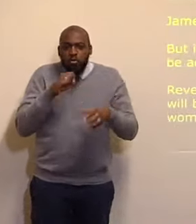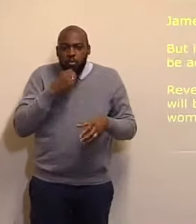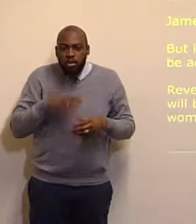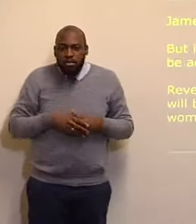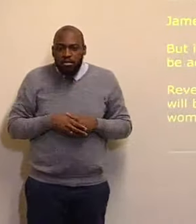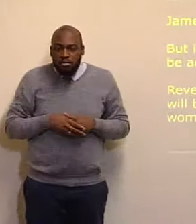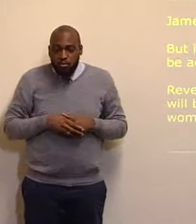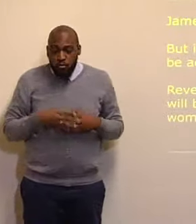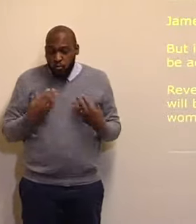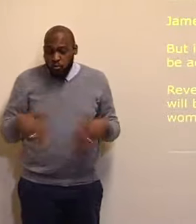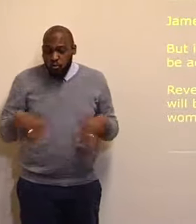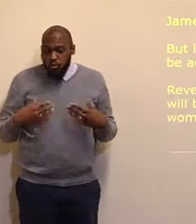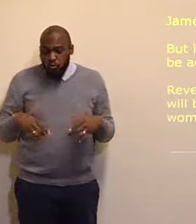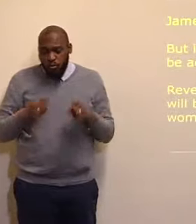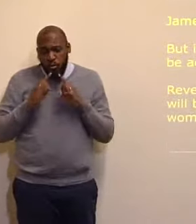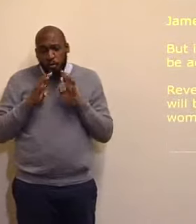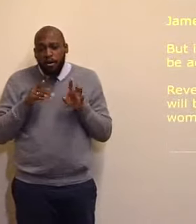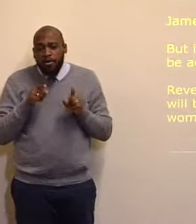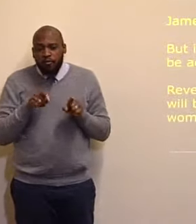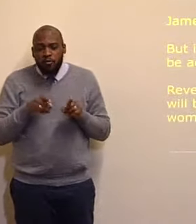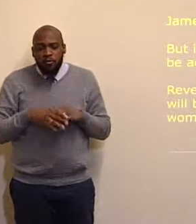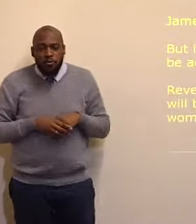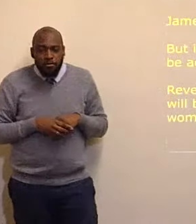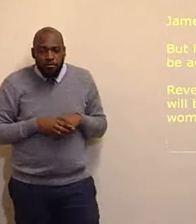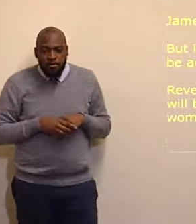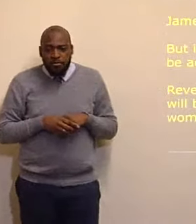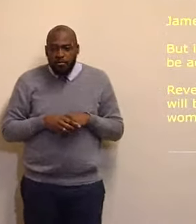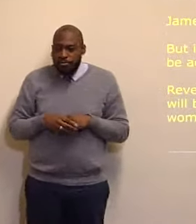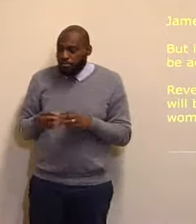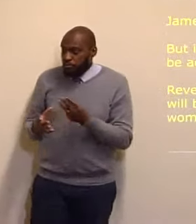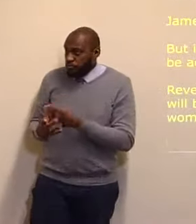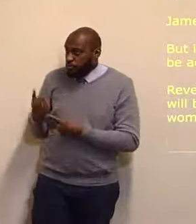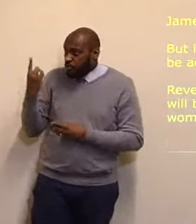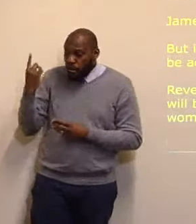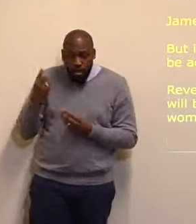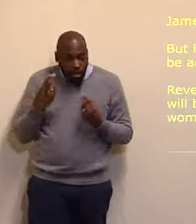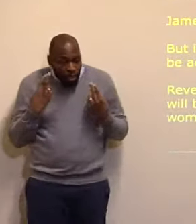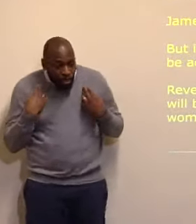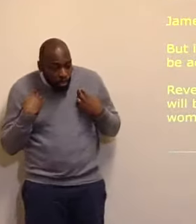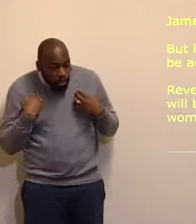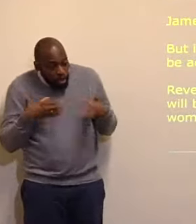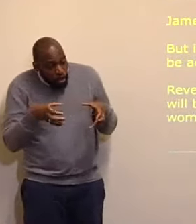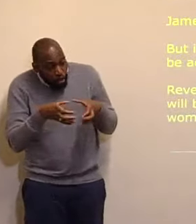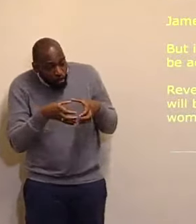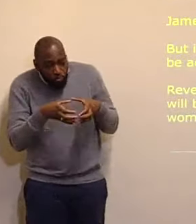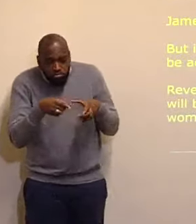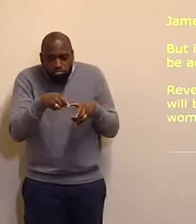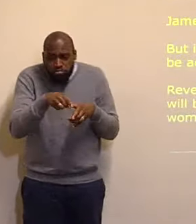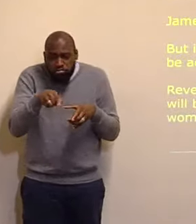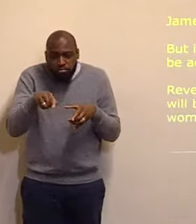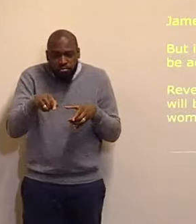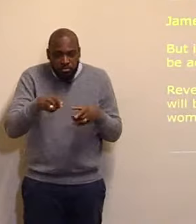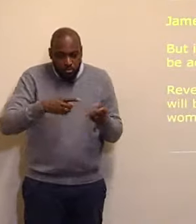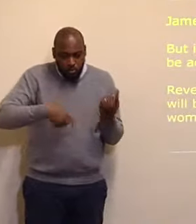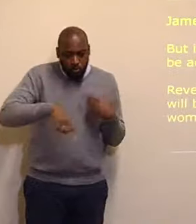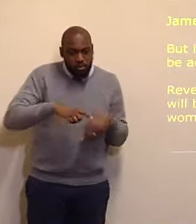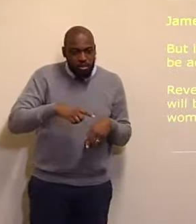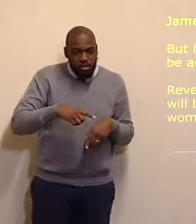God, is no respecter, of course. You and me, may pick and choose, but the